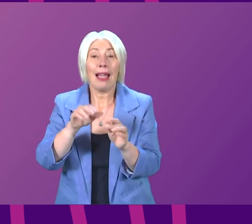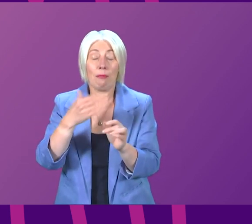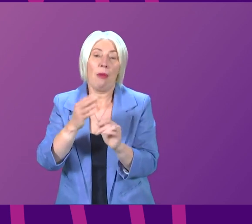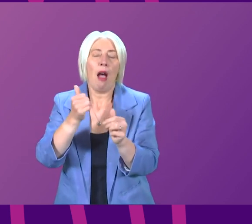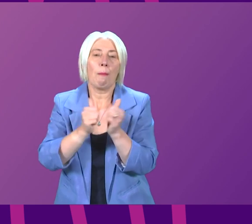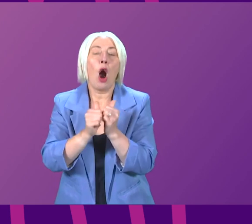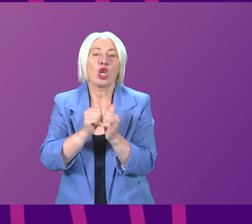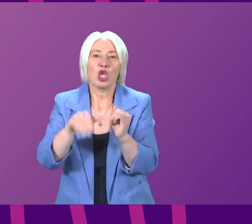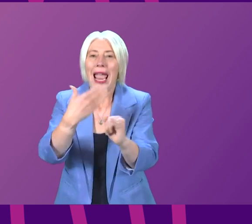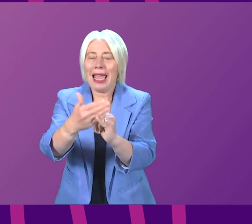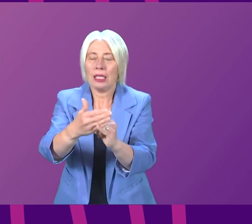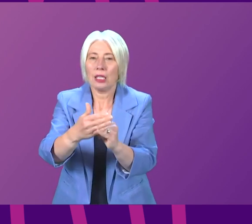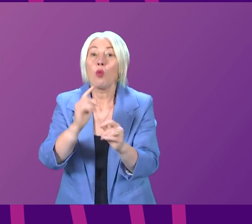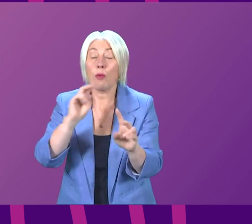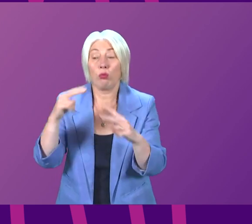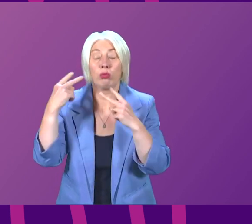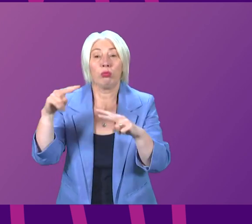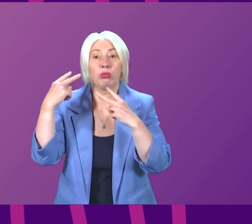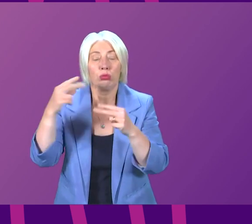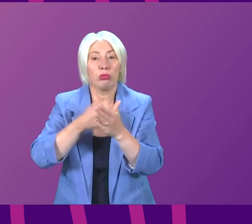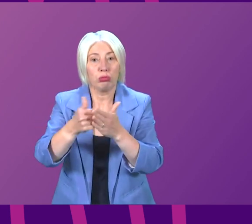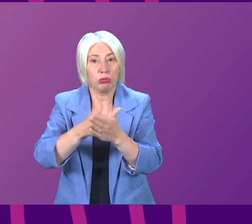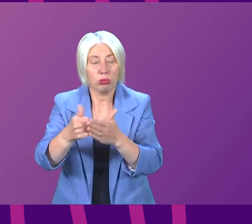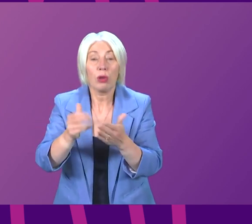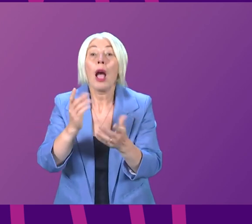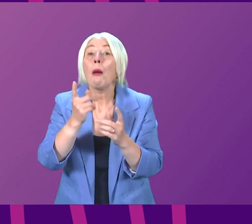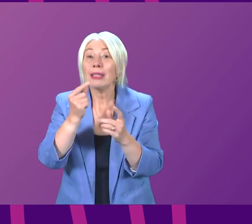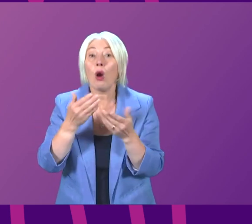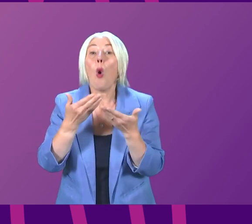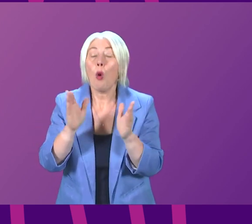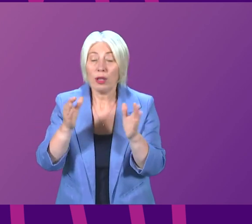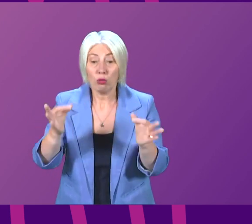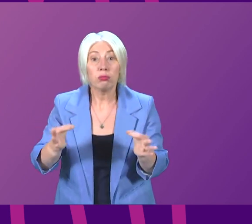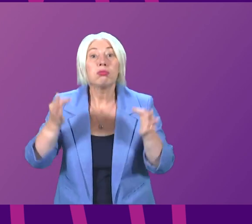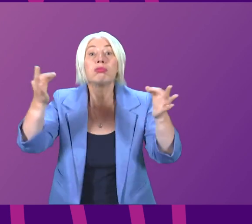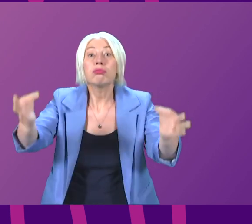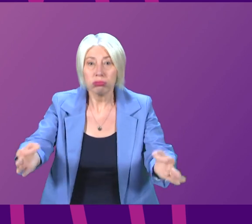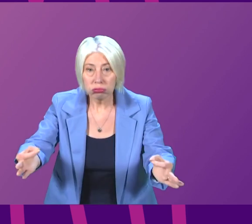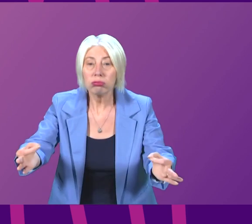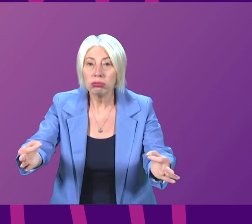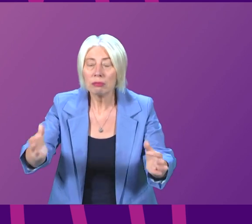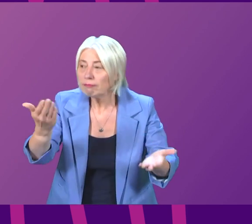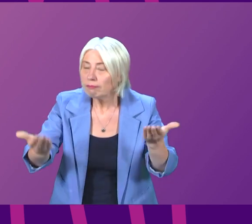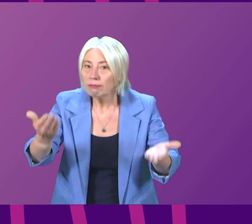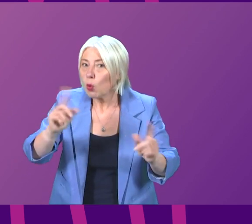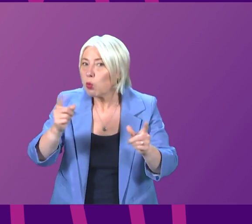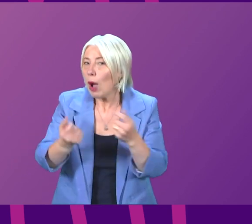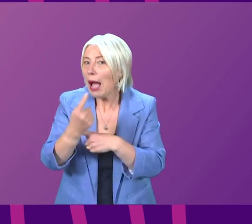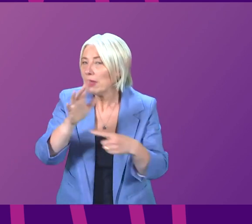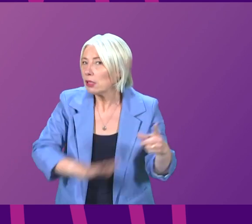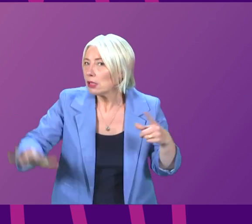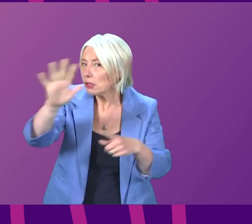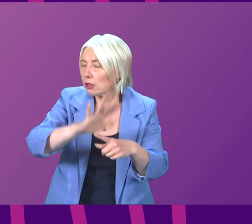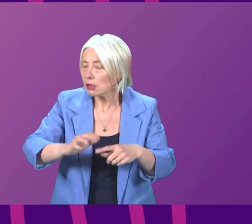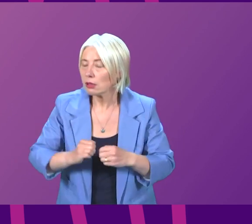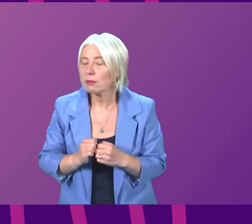that regularly. And of course, we will keep open the option of extending that further, depending on the wider situation. And